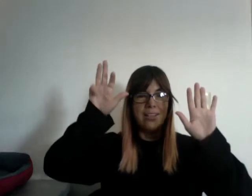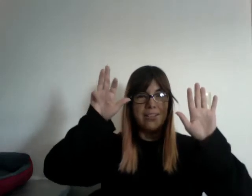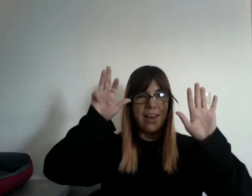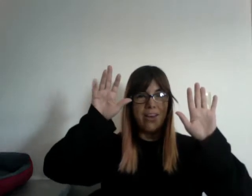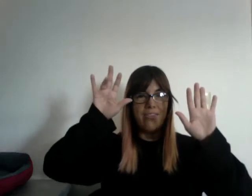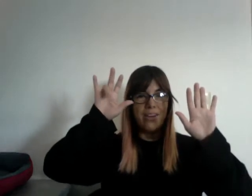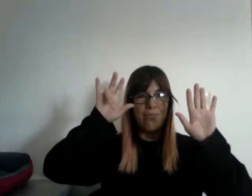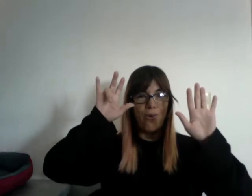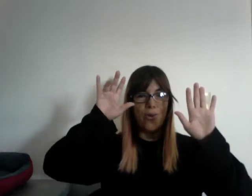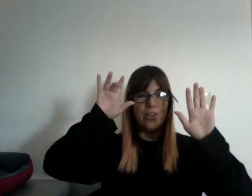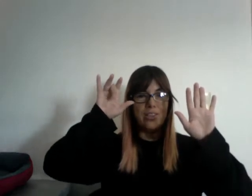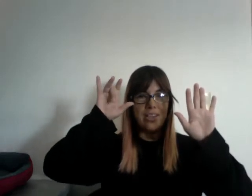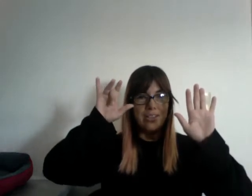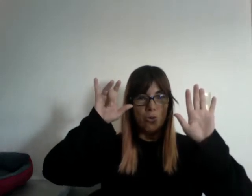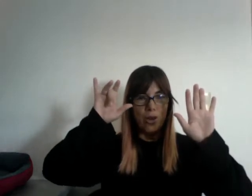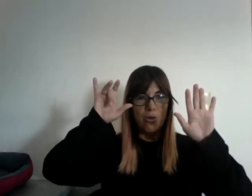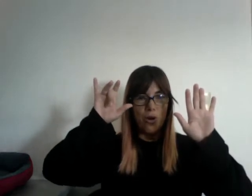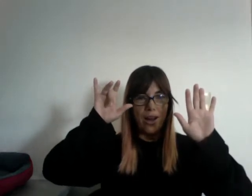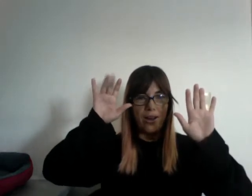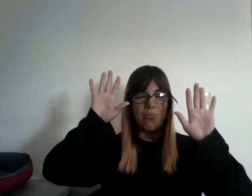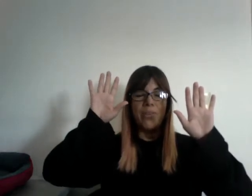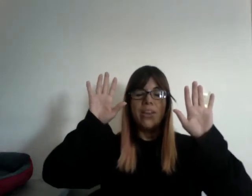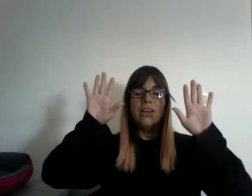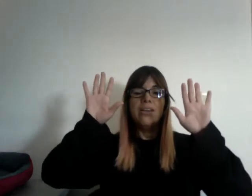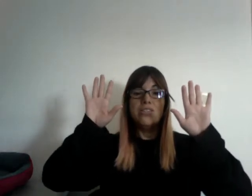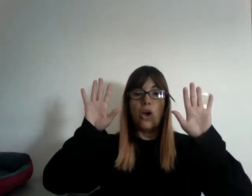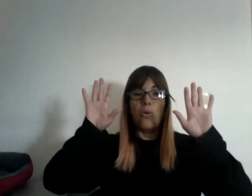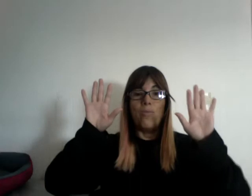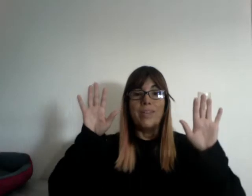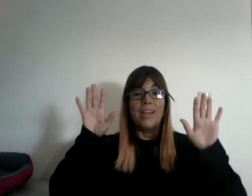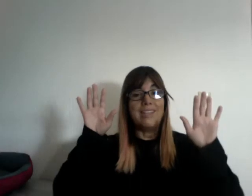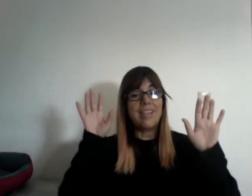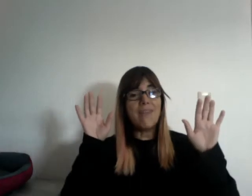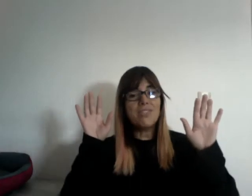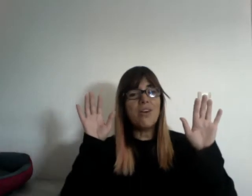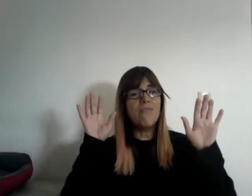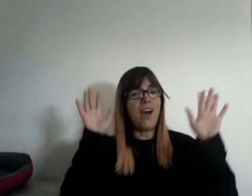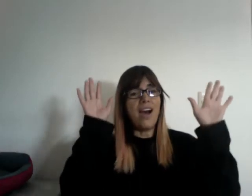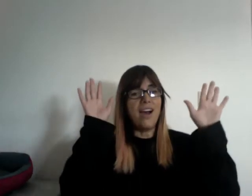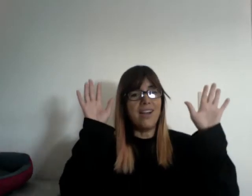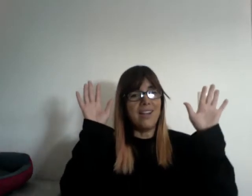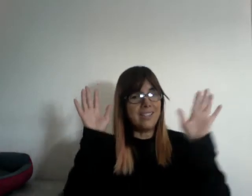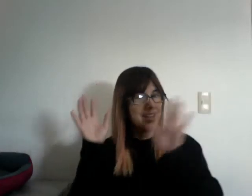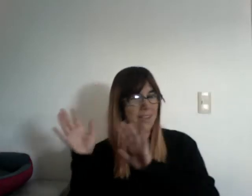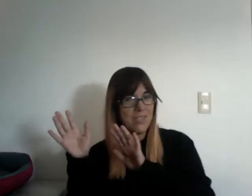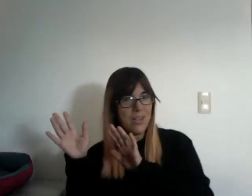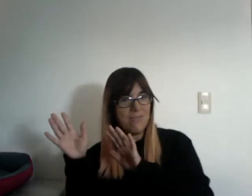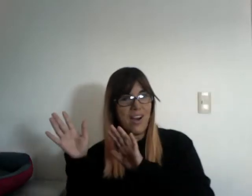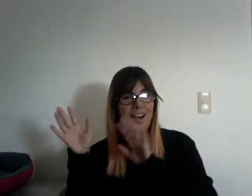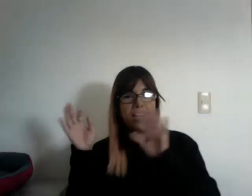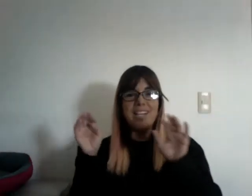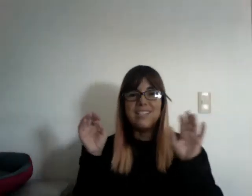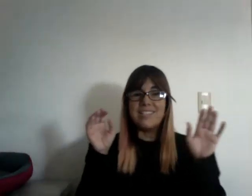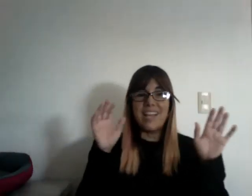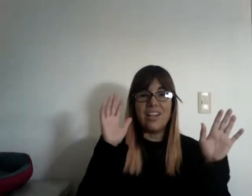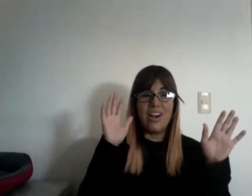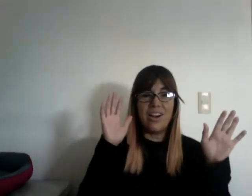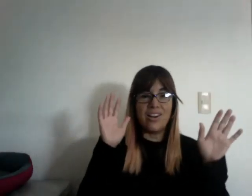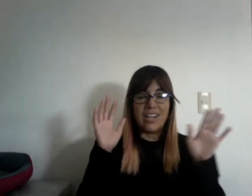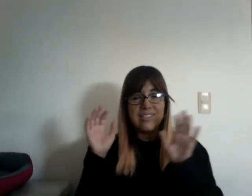Seven, 14, 21. So let's have some fun, let's have some fun, and sing along, and